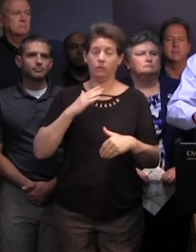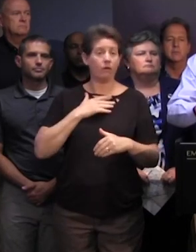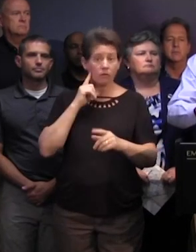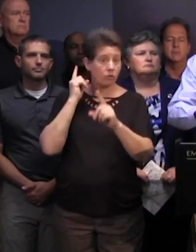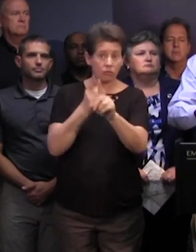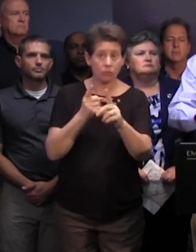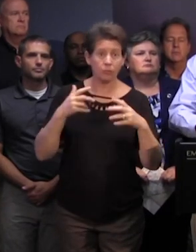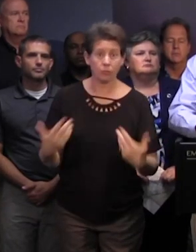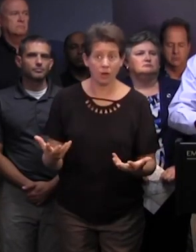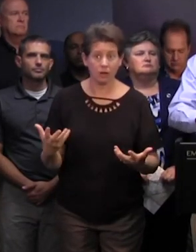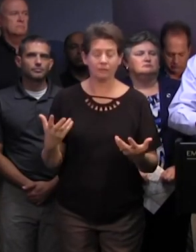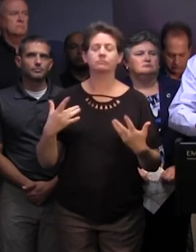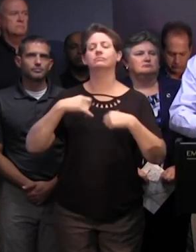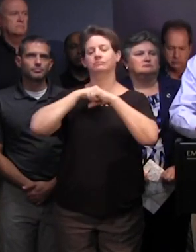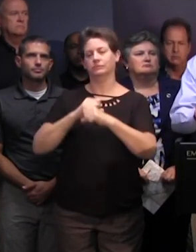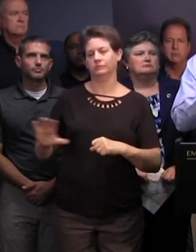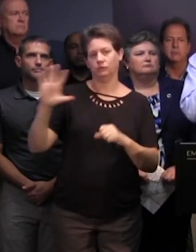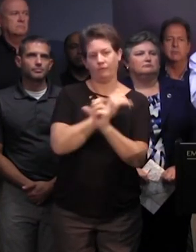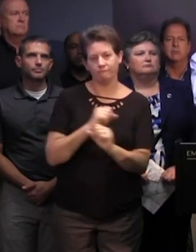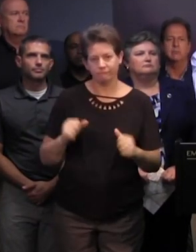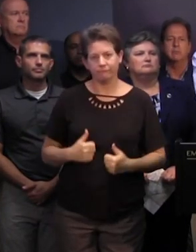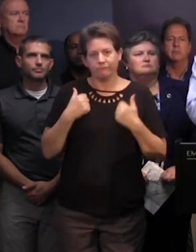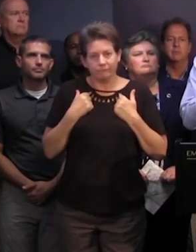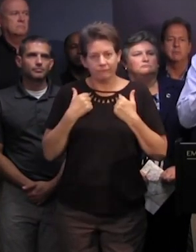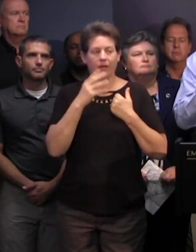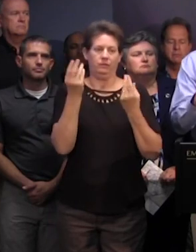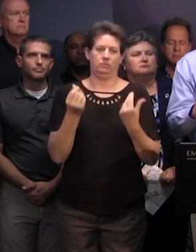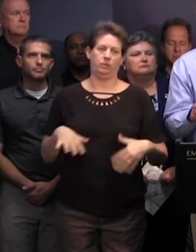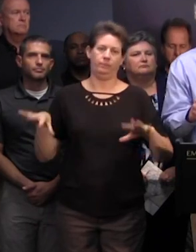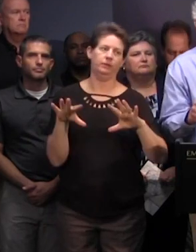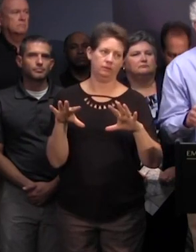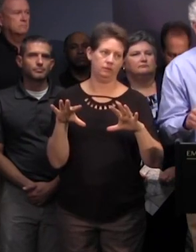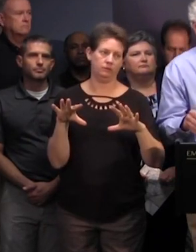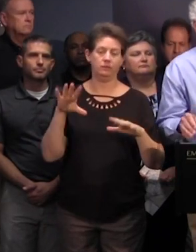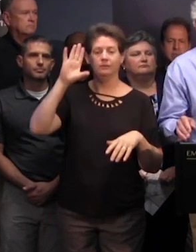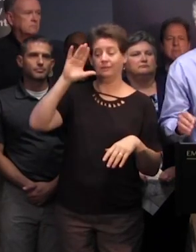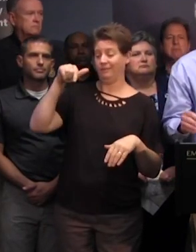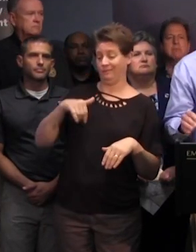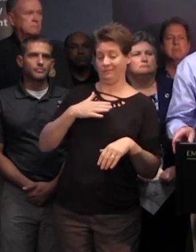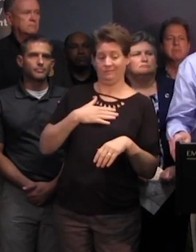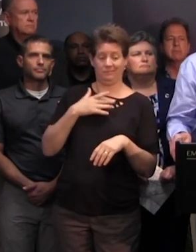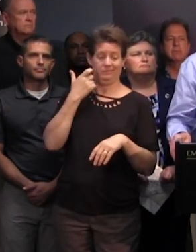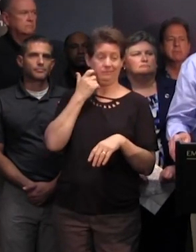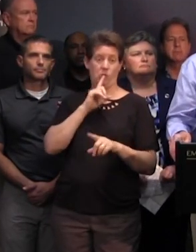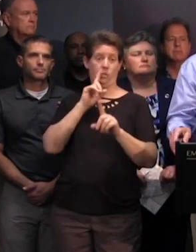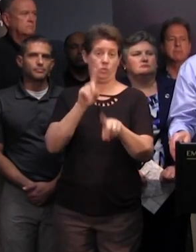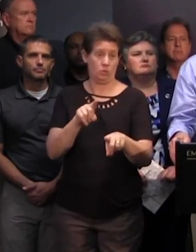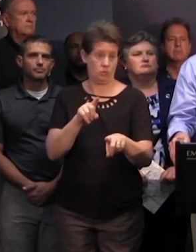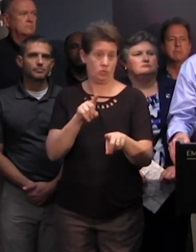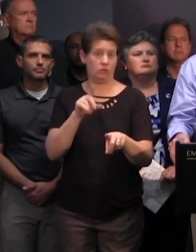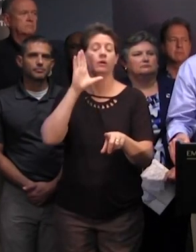is to protect lives and property now we know that this evacuation order that i'm issuing